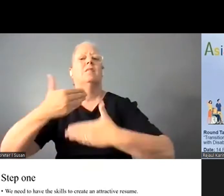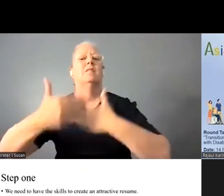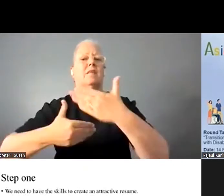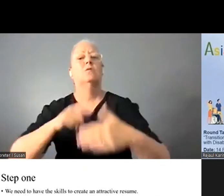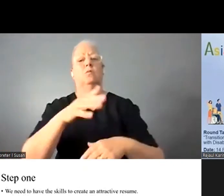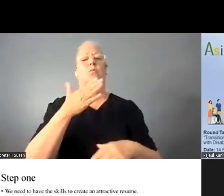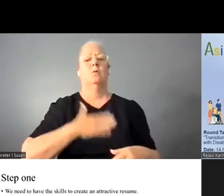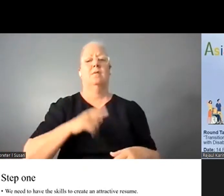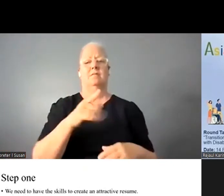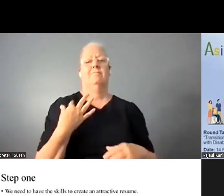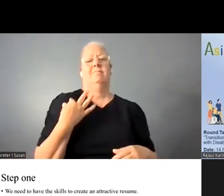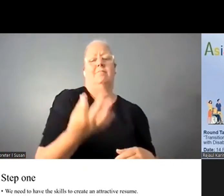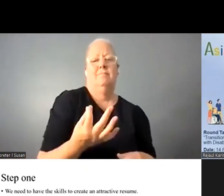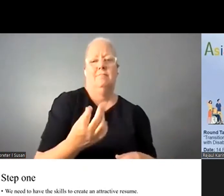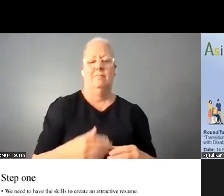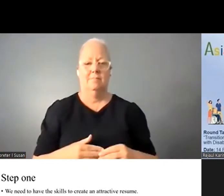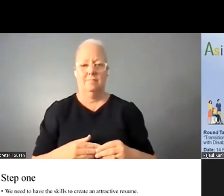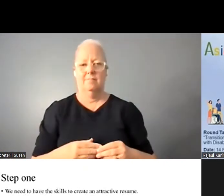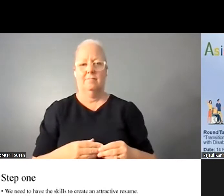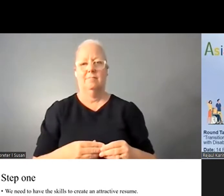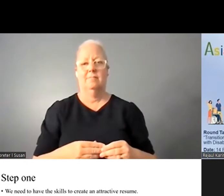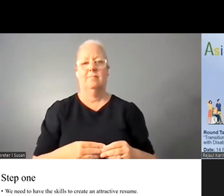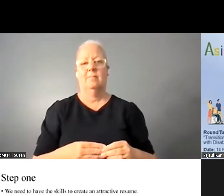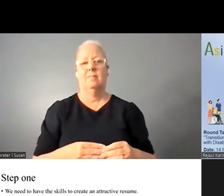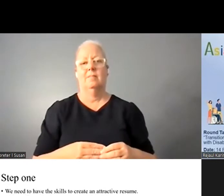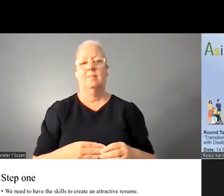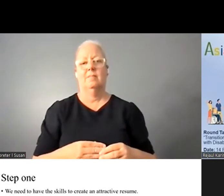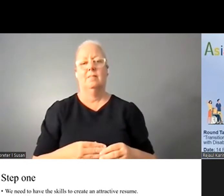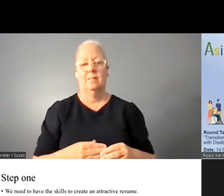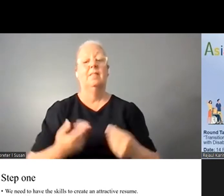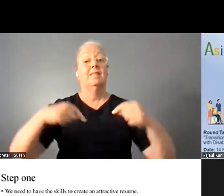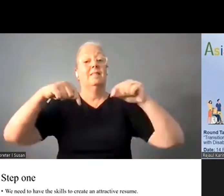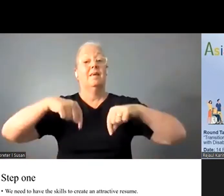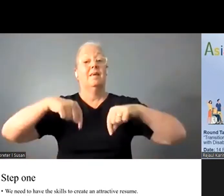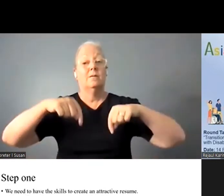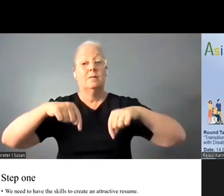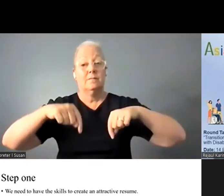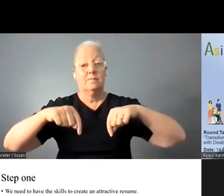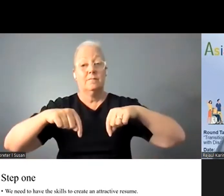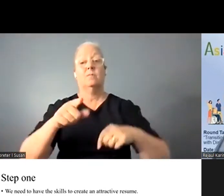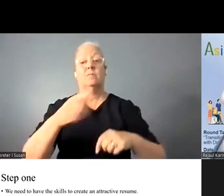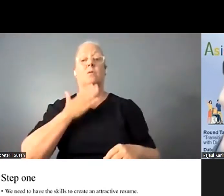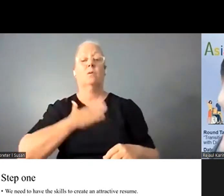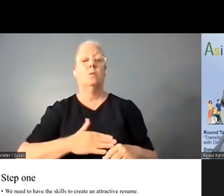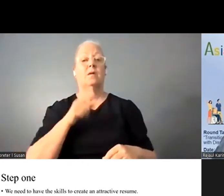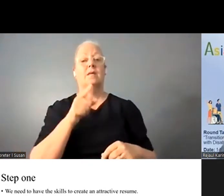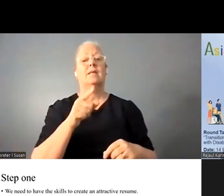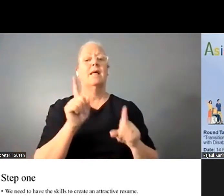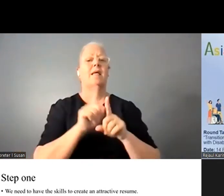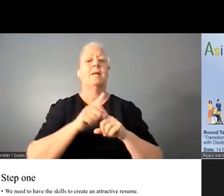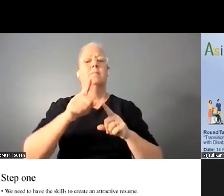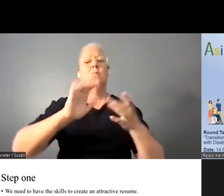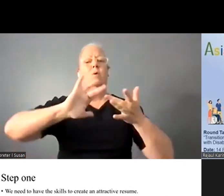And this, you know, today, nowadays, is applying this is true online platform.